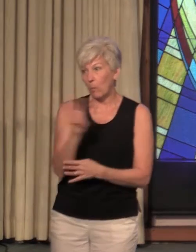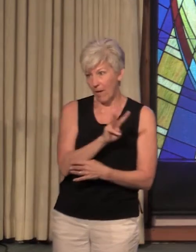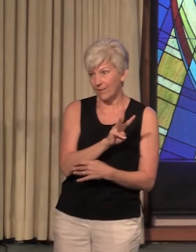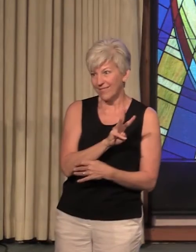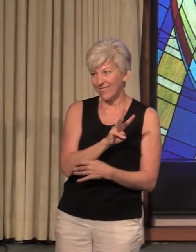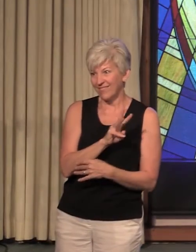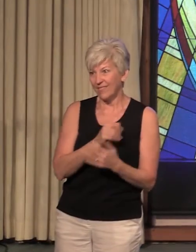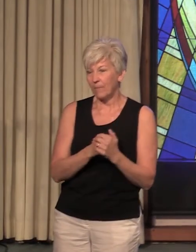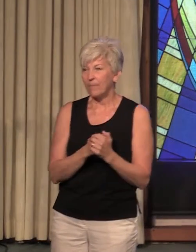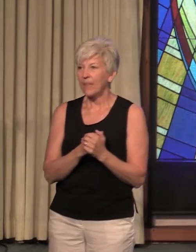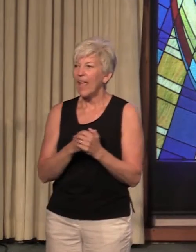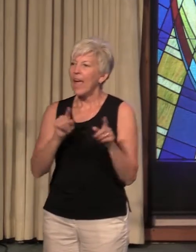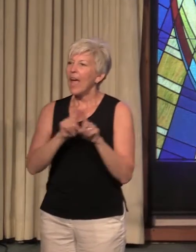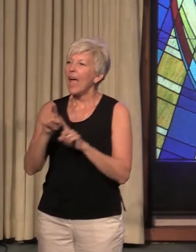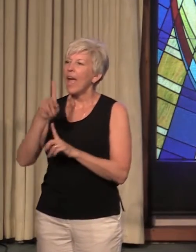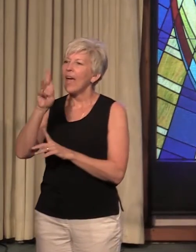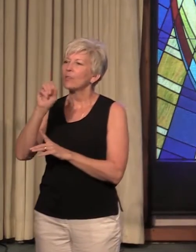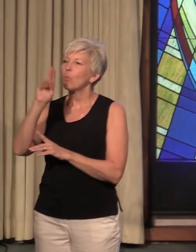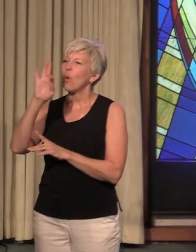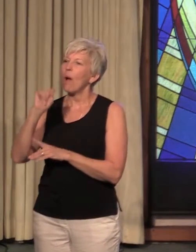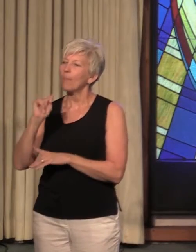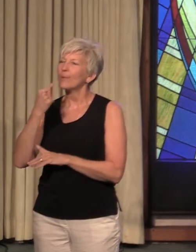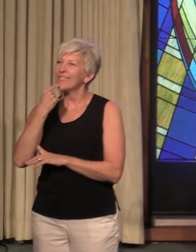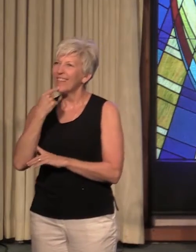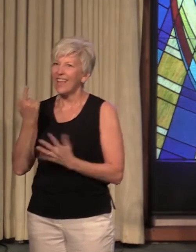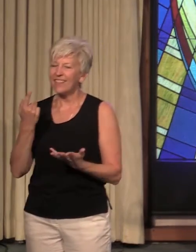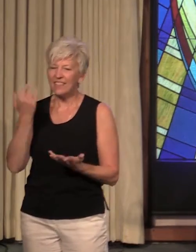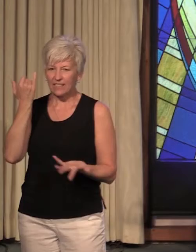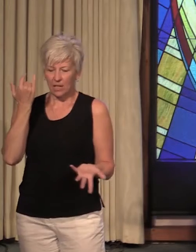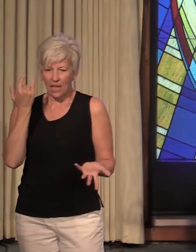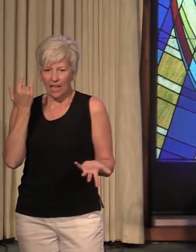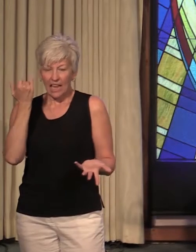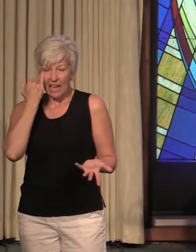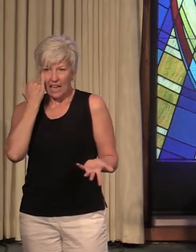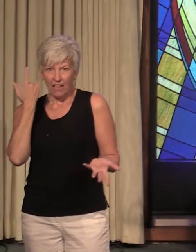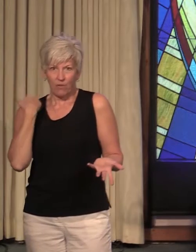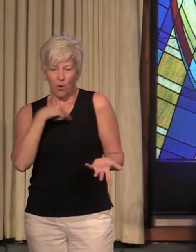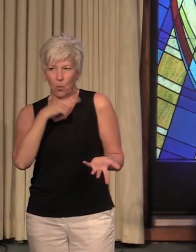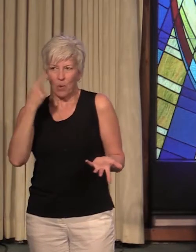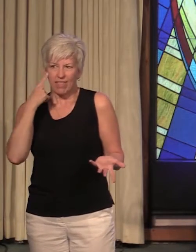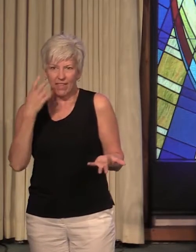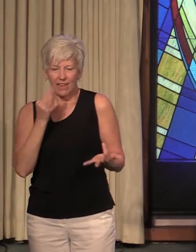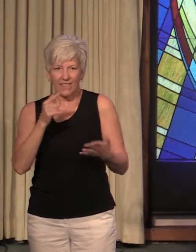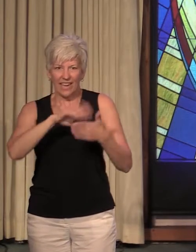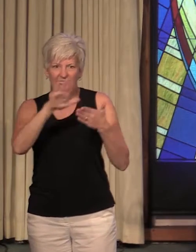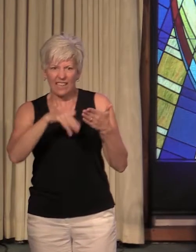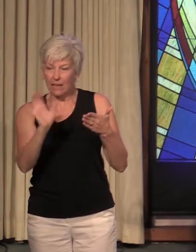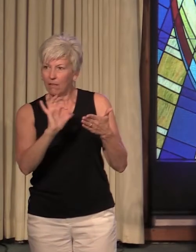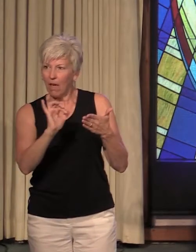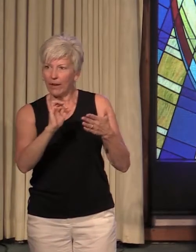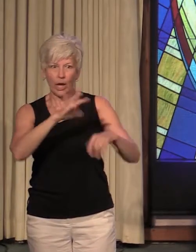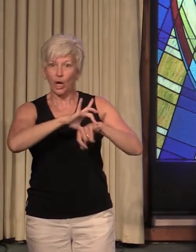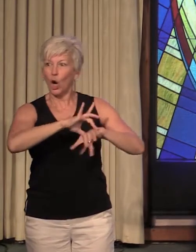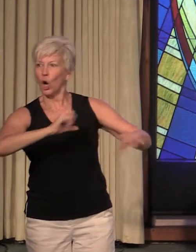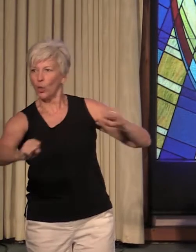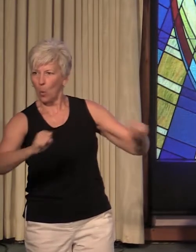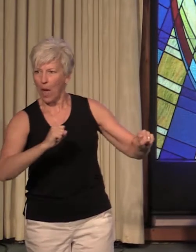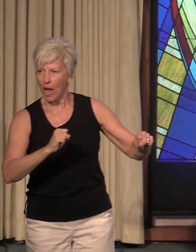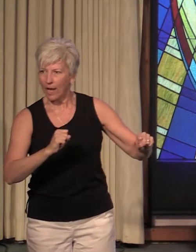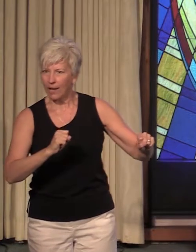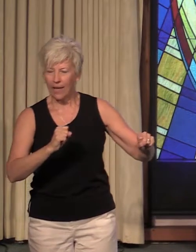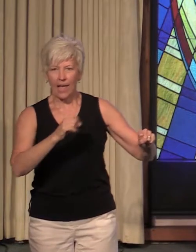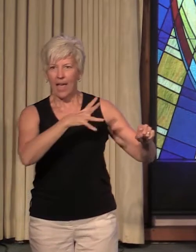As Robert says, if we think of endings, if we could think of an ending as something like, you know, an earthquake and